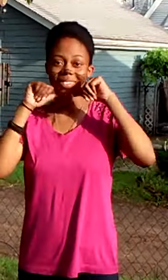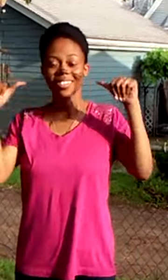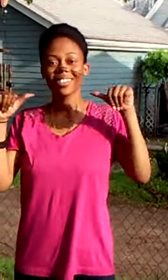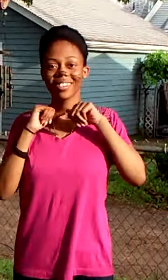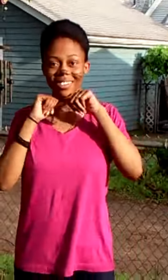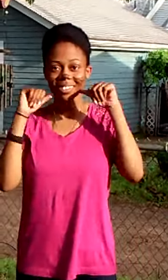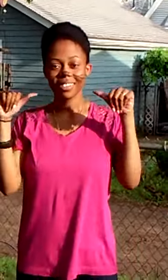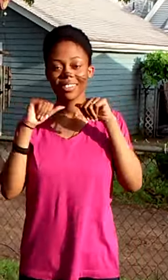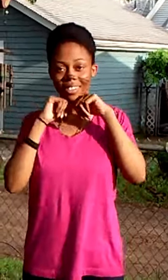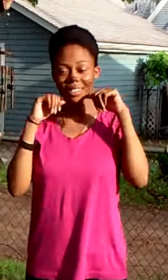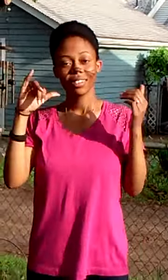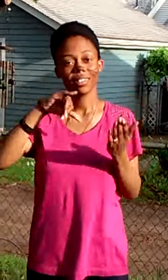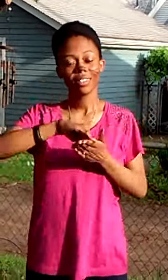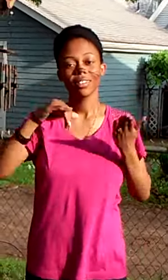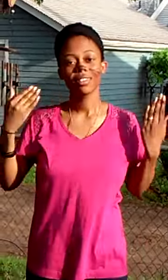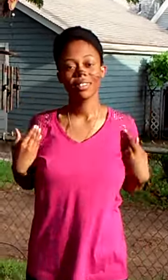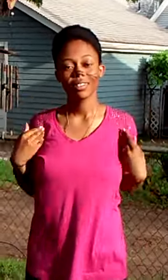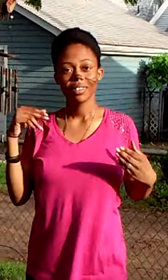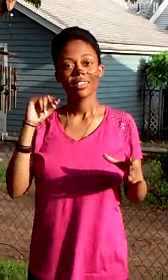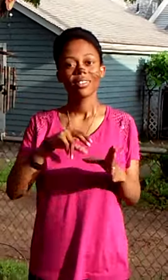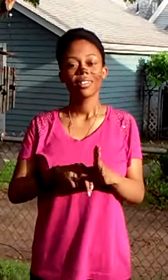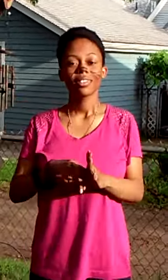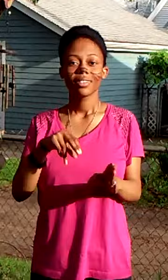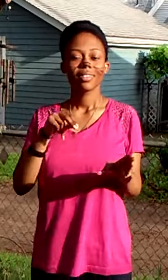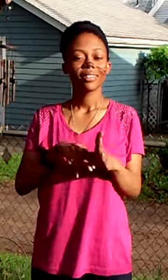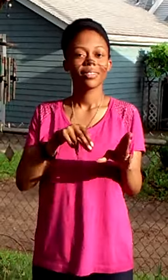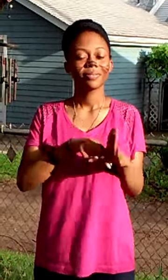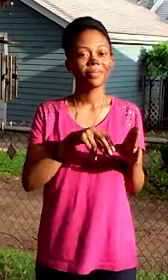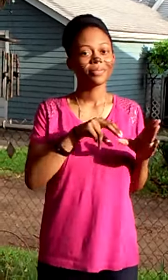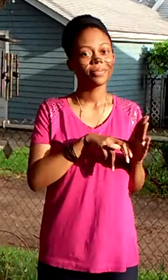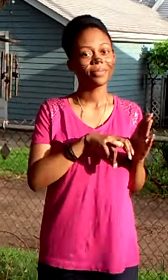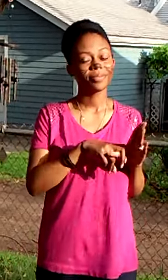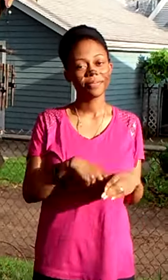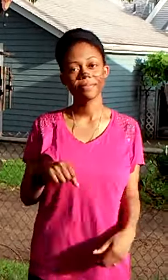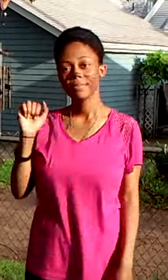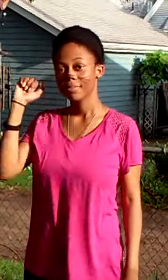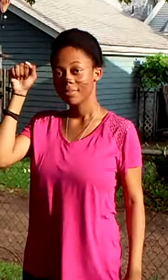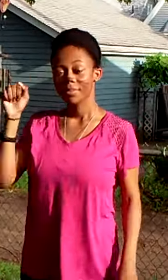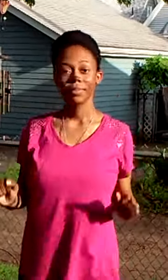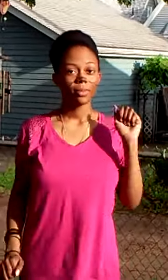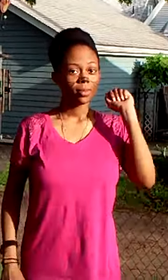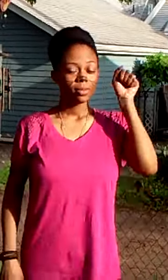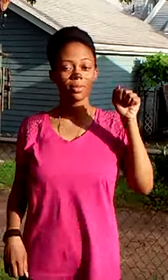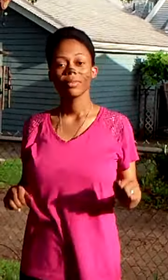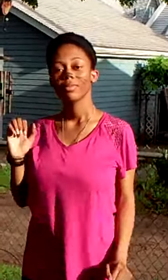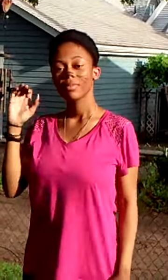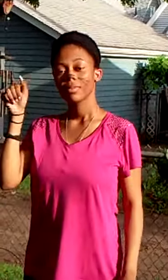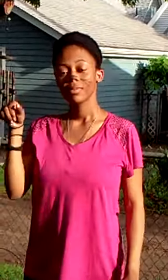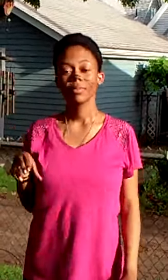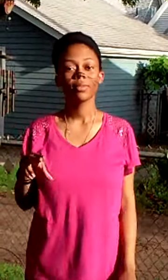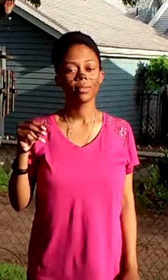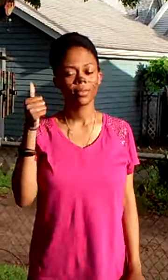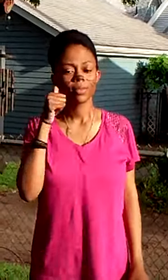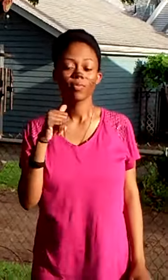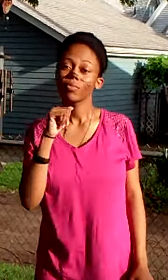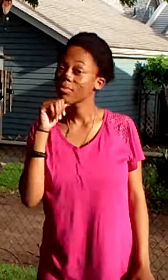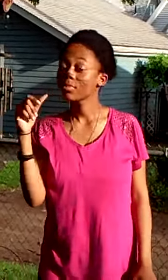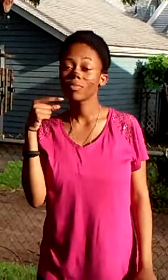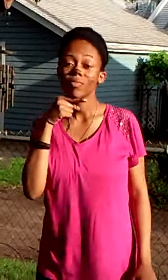deny, na-na-na That peace is sad, sad, sad Yeah, yeah, yeah Don't feel no